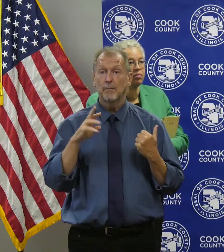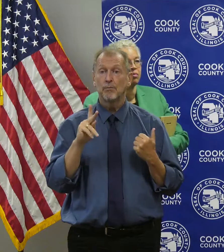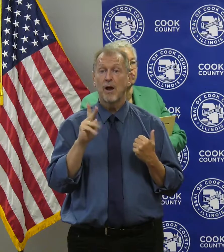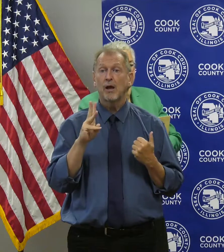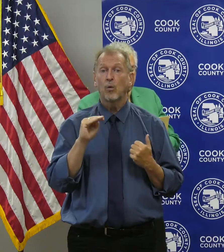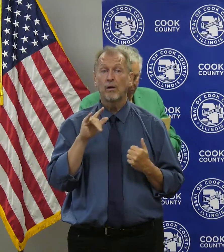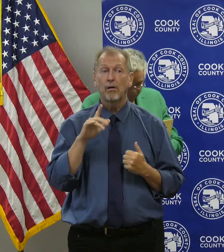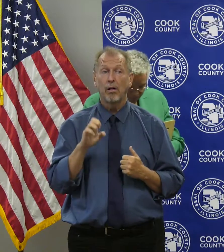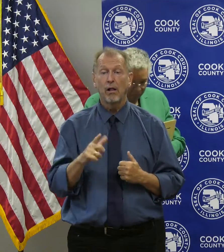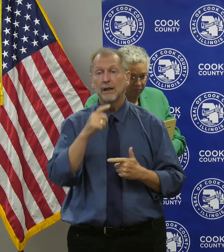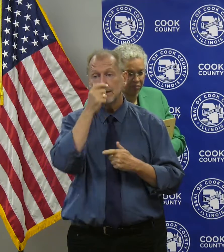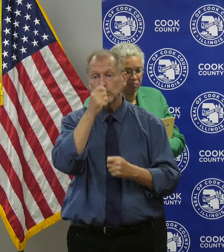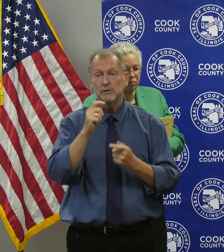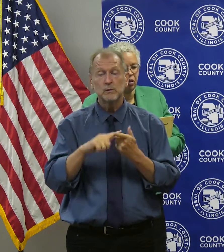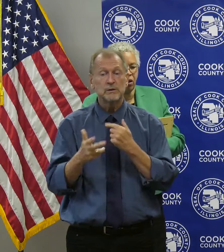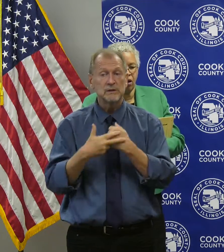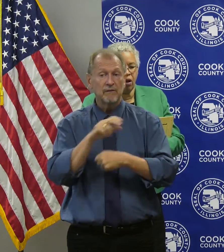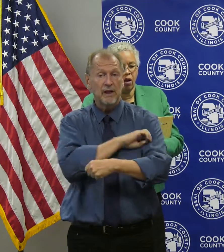in your administration.